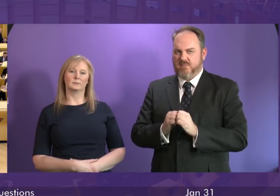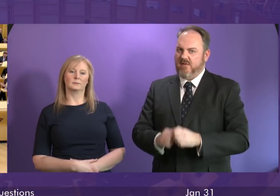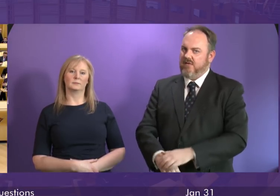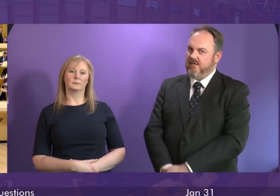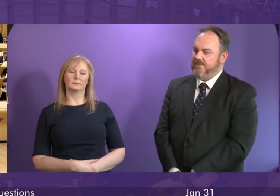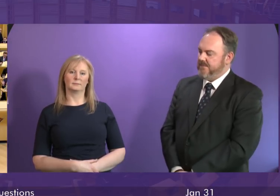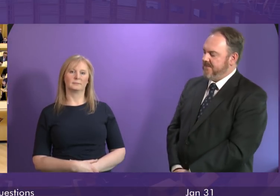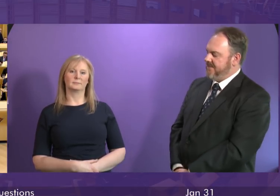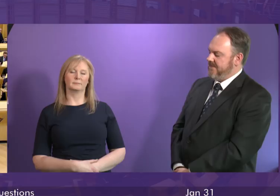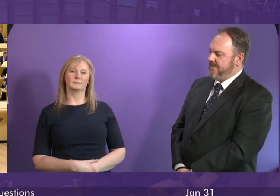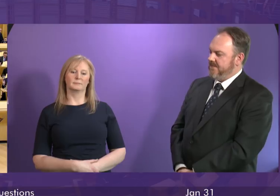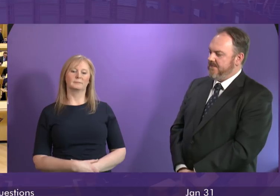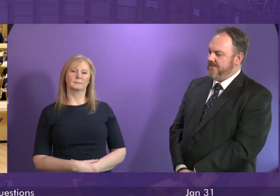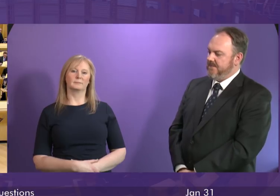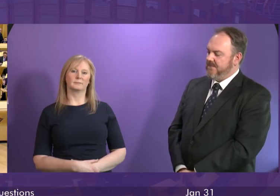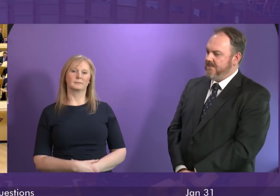First Minister